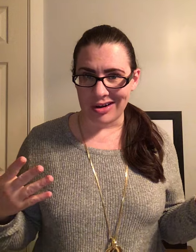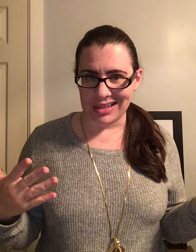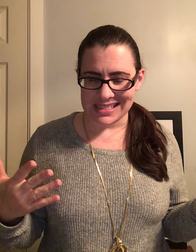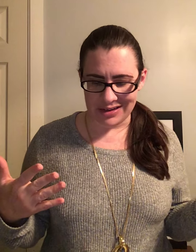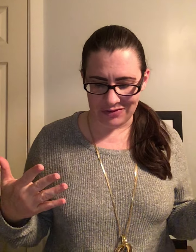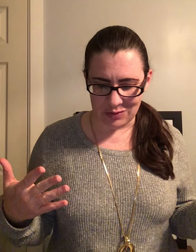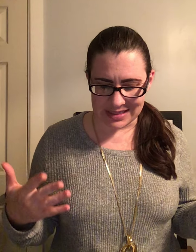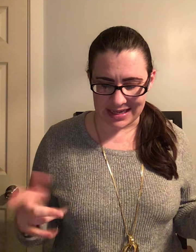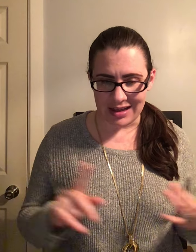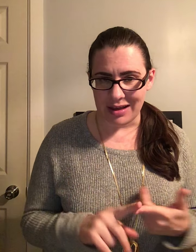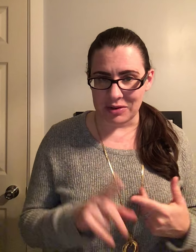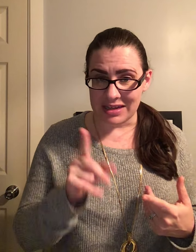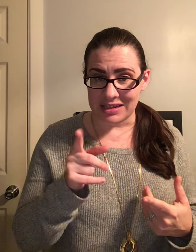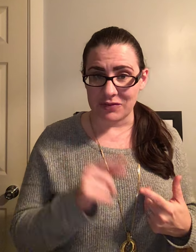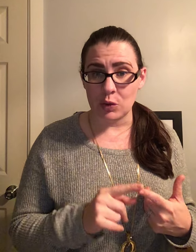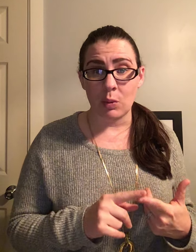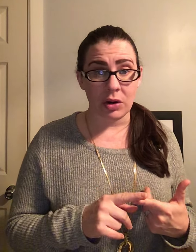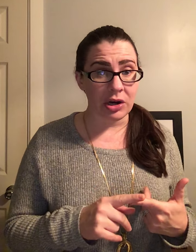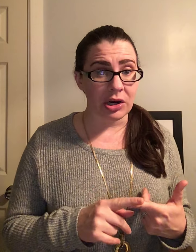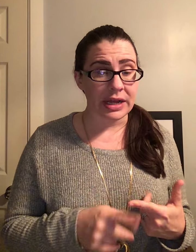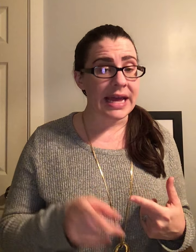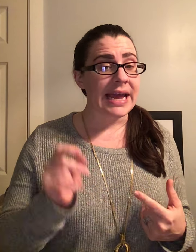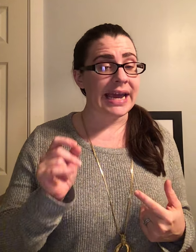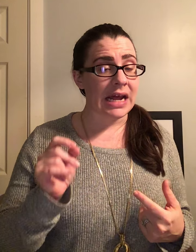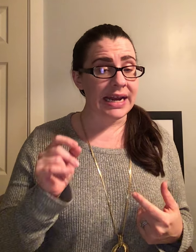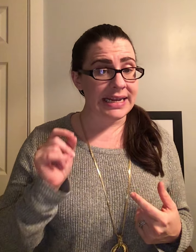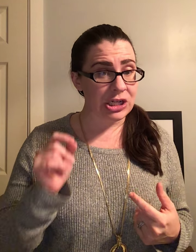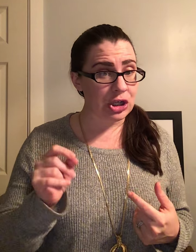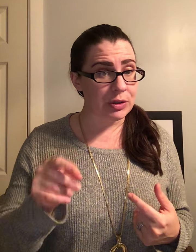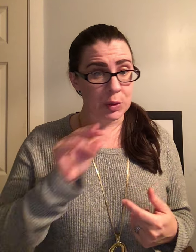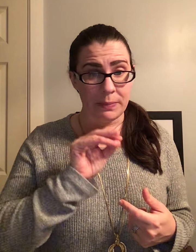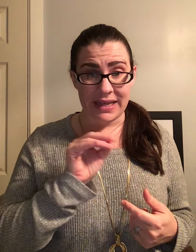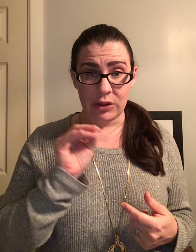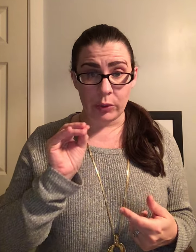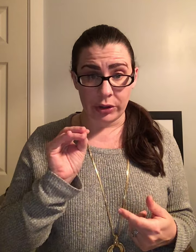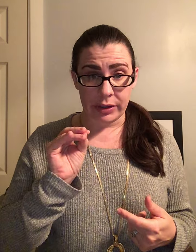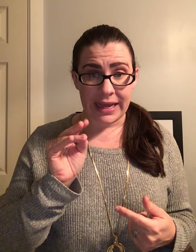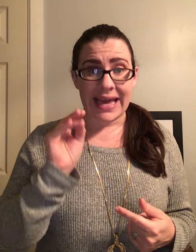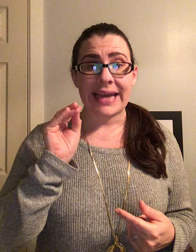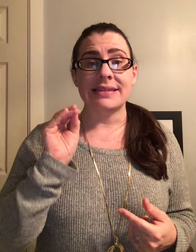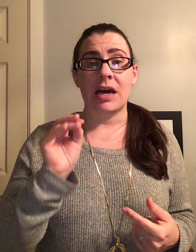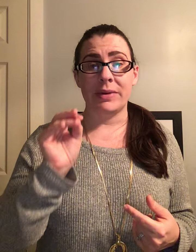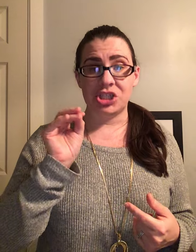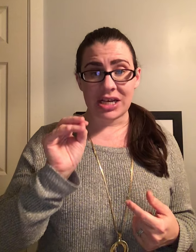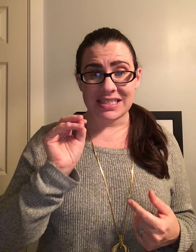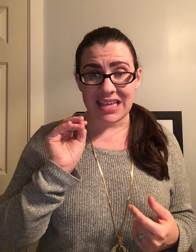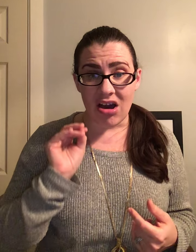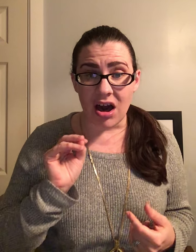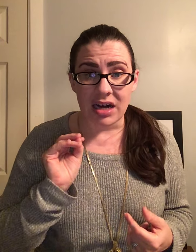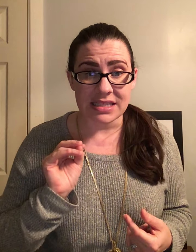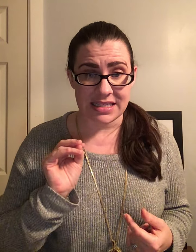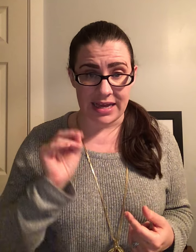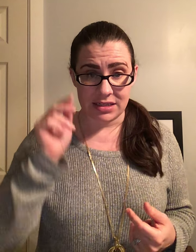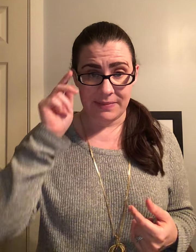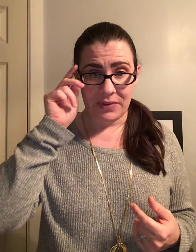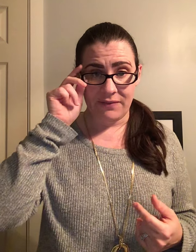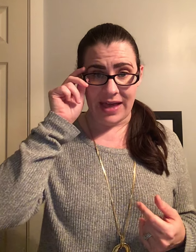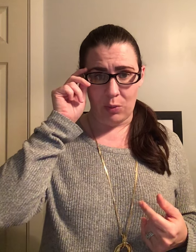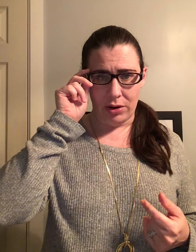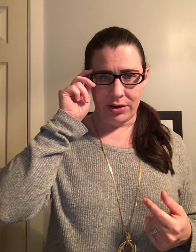onset fluency. I'm going to give you a word and I need you to repeat the word and tell me just the onset of that word.